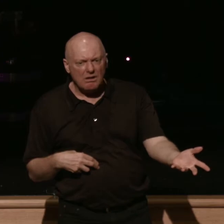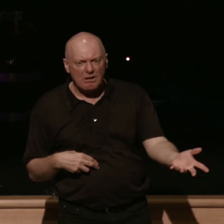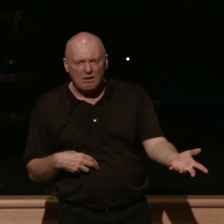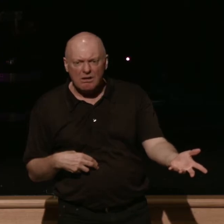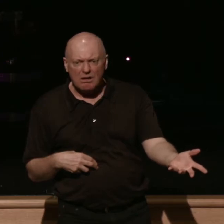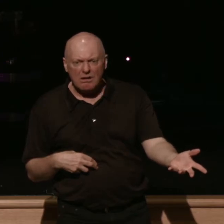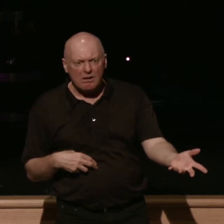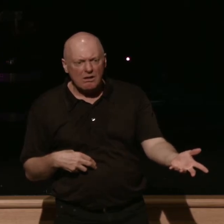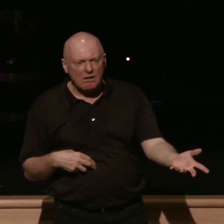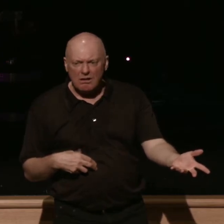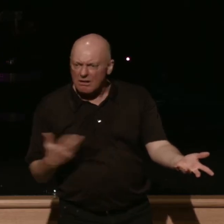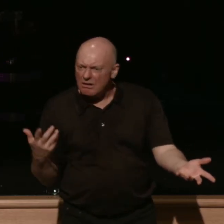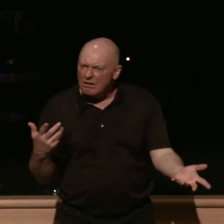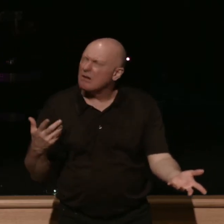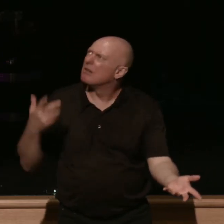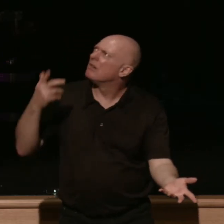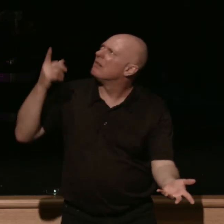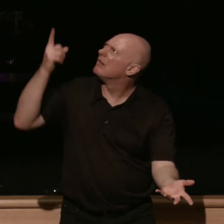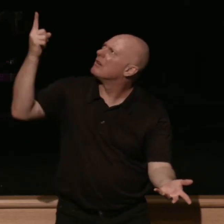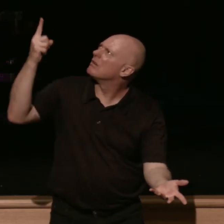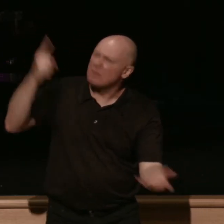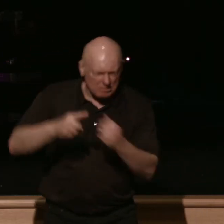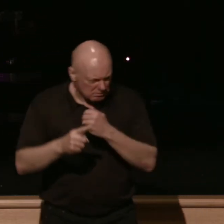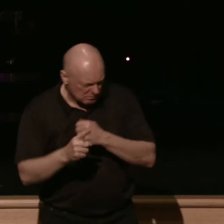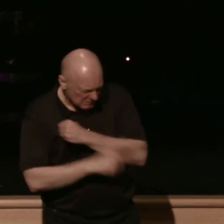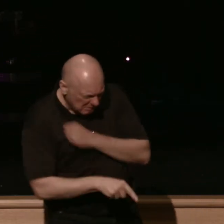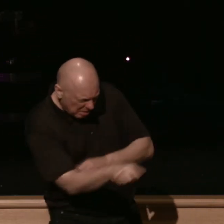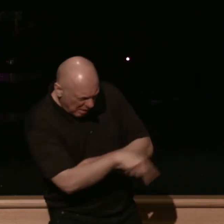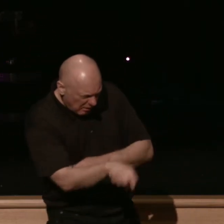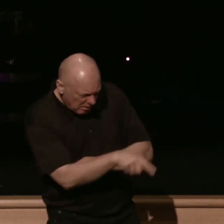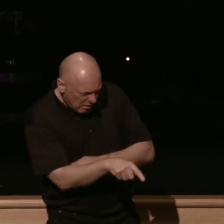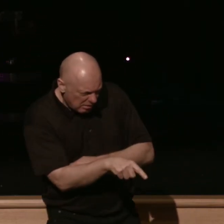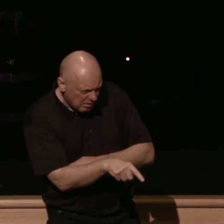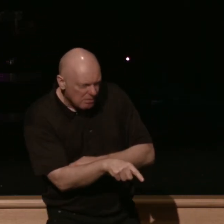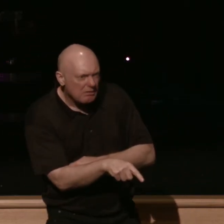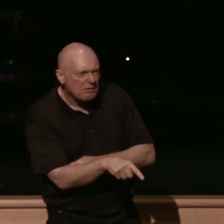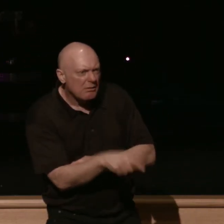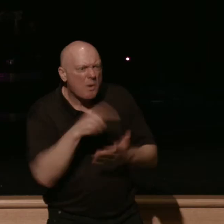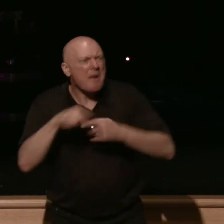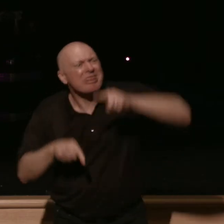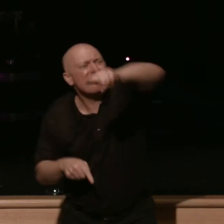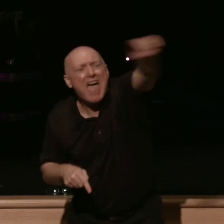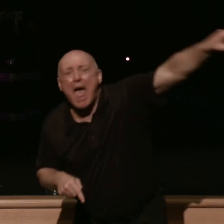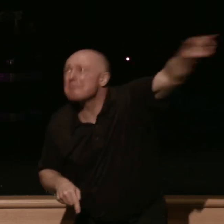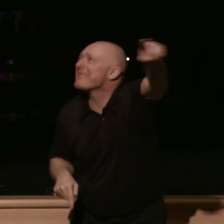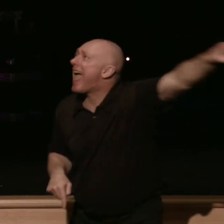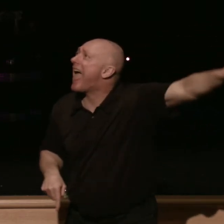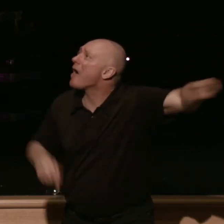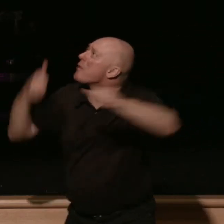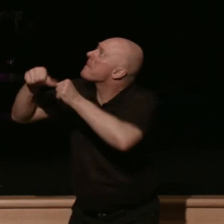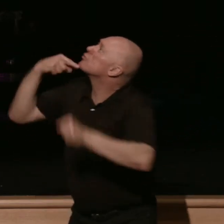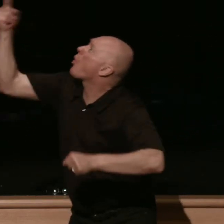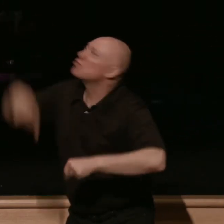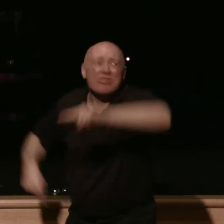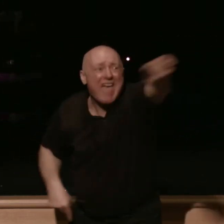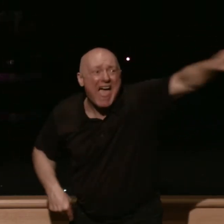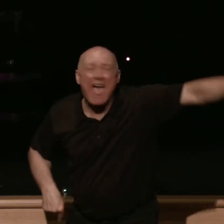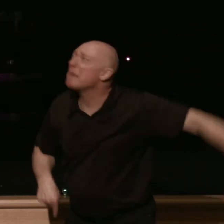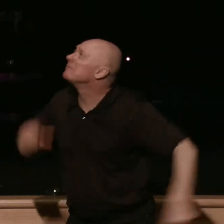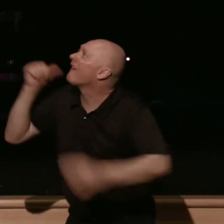justice with them what about those guys remember we're telling you about those guys the guys